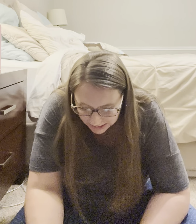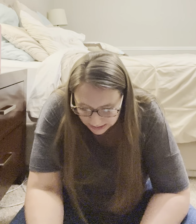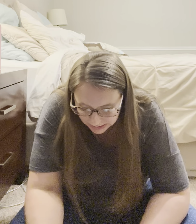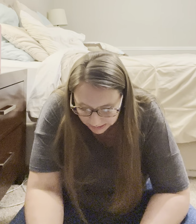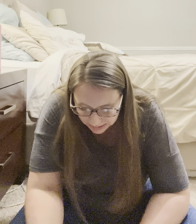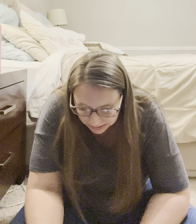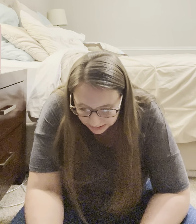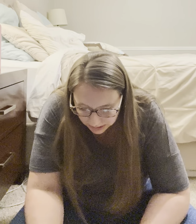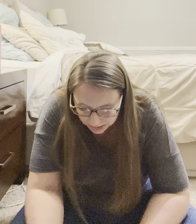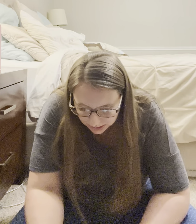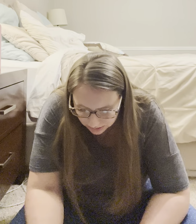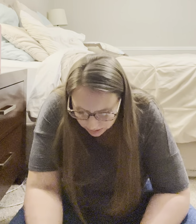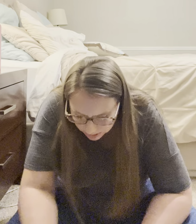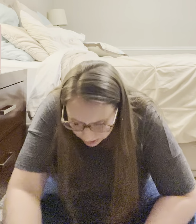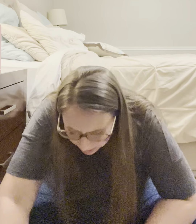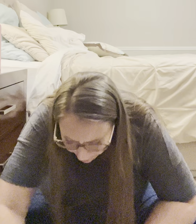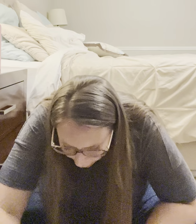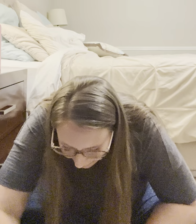parking.